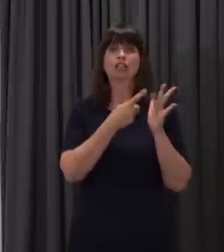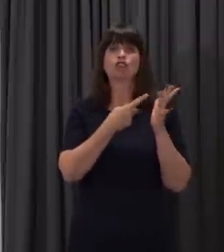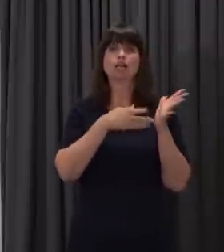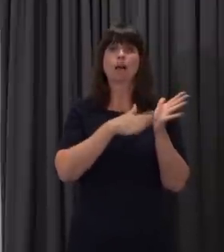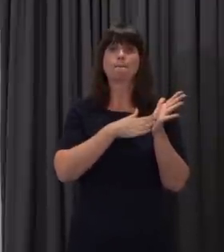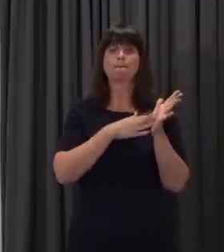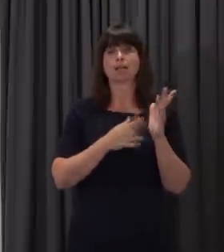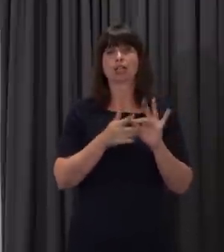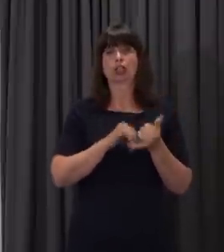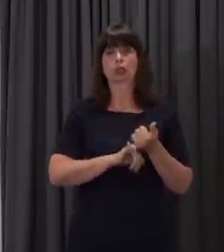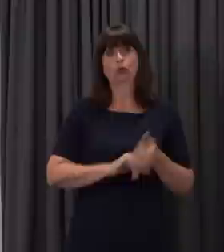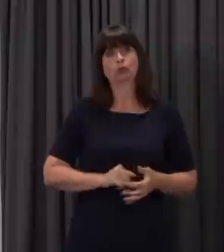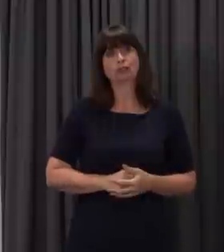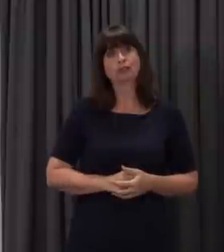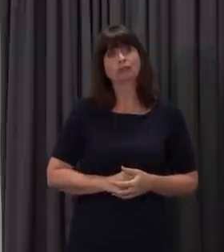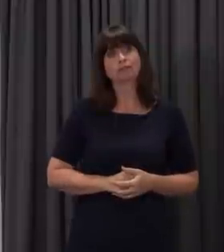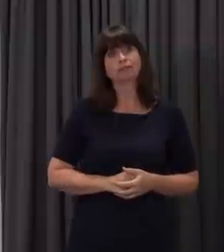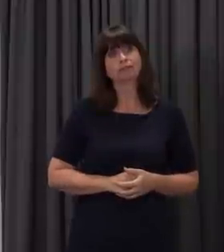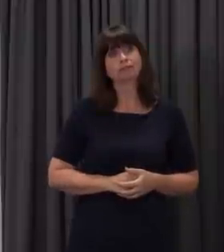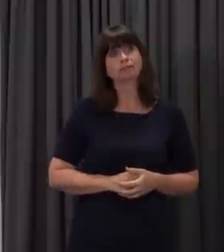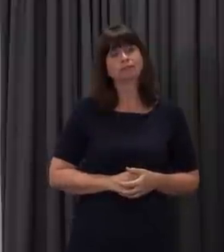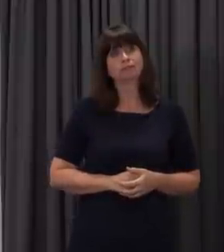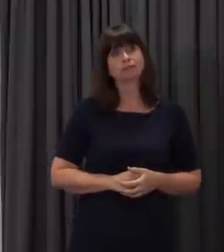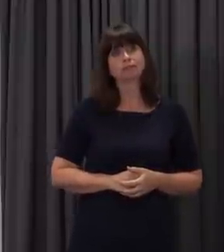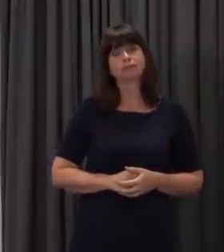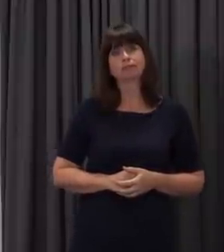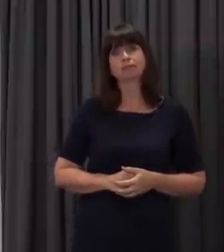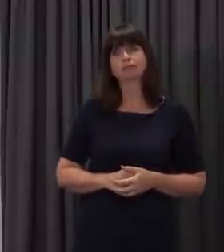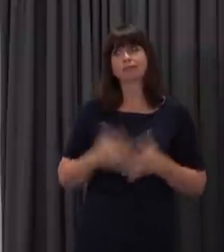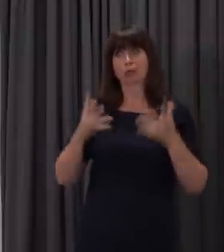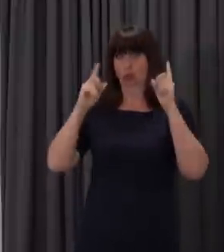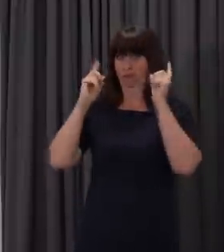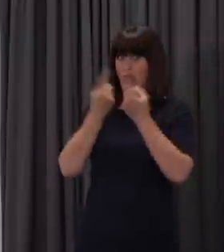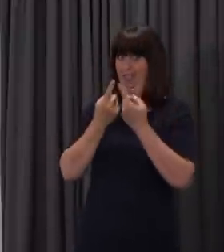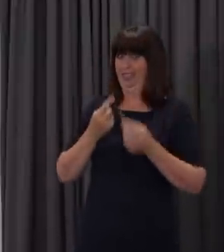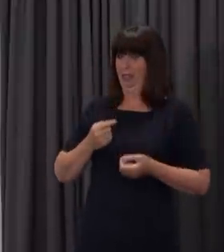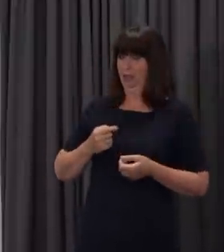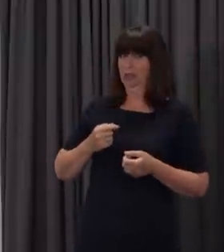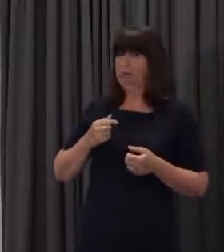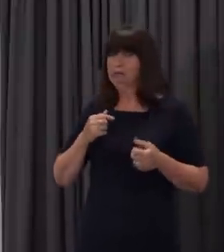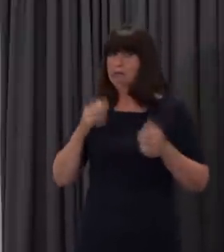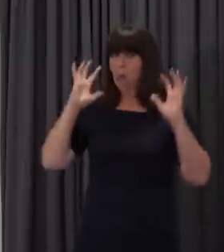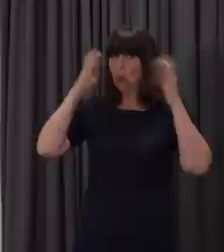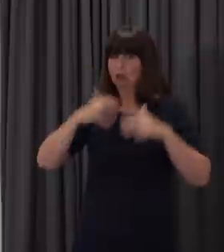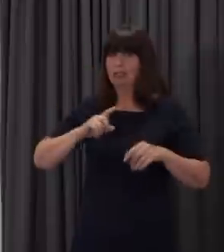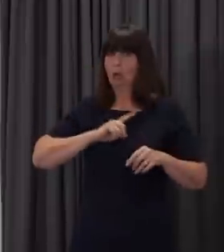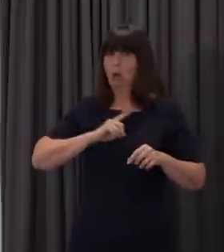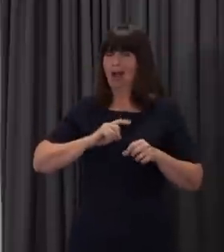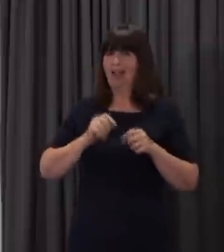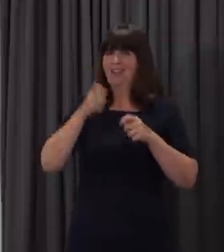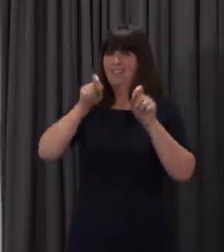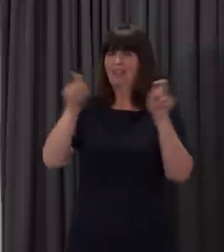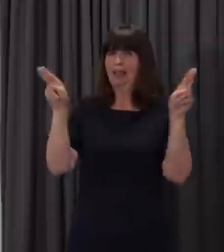Good afternoon, Jordan. Thank you, Minister. Good afternoon. Universities are concerned about the prospect of lost income due to coronavirus.